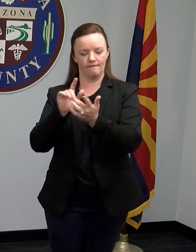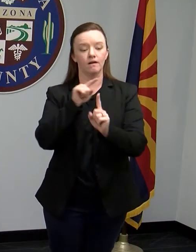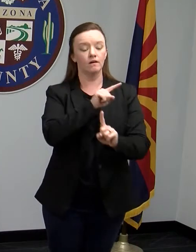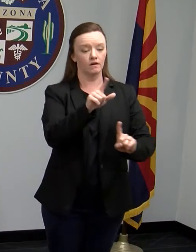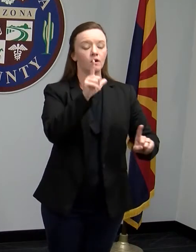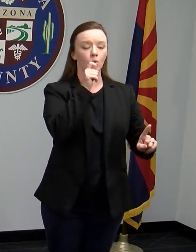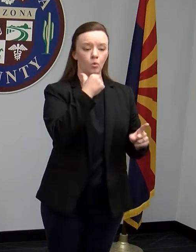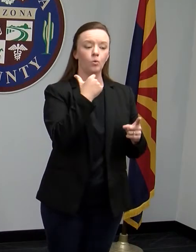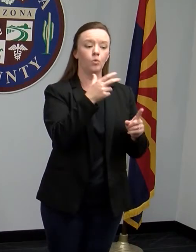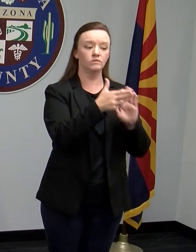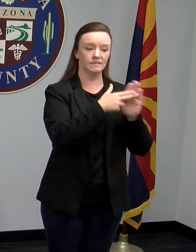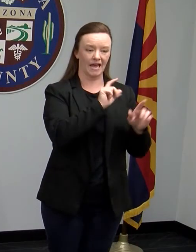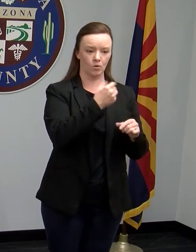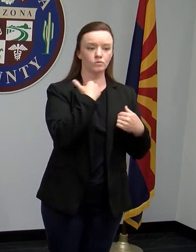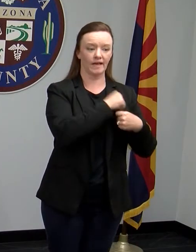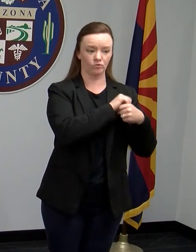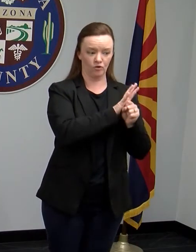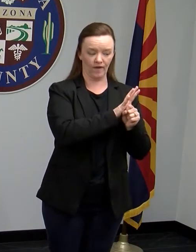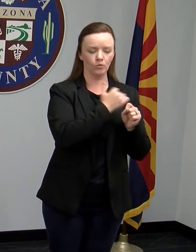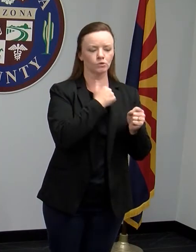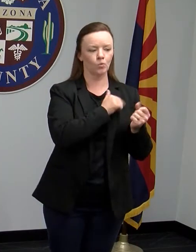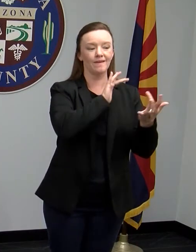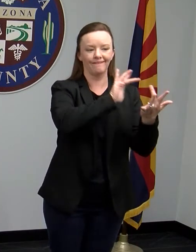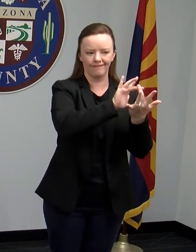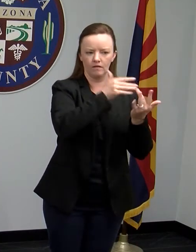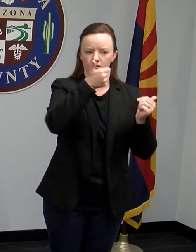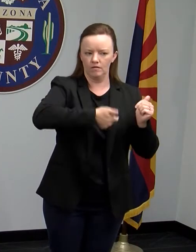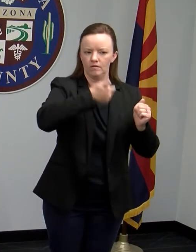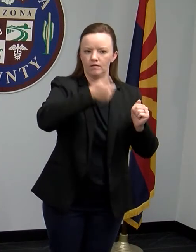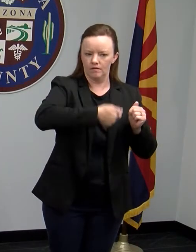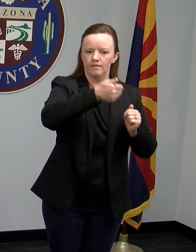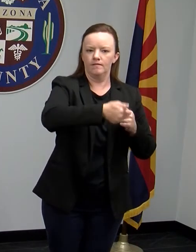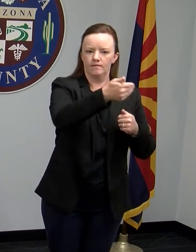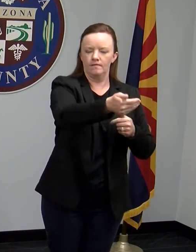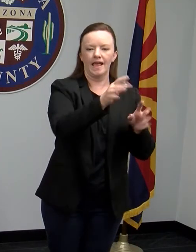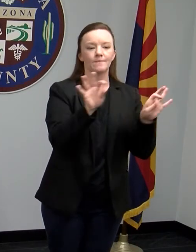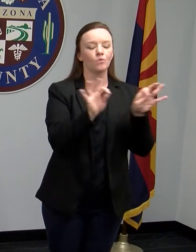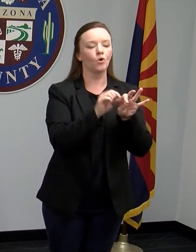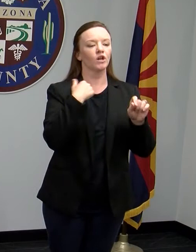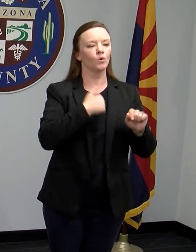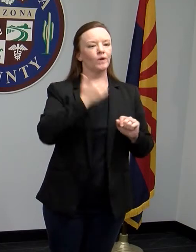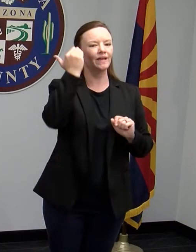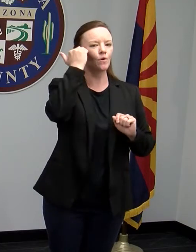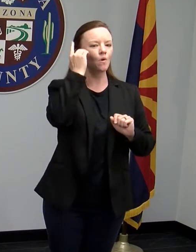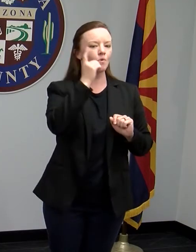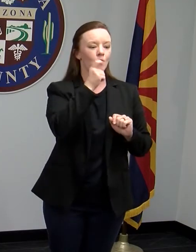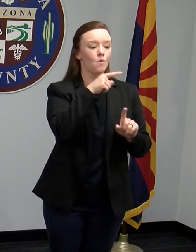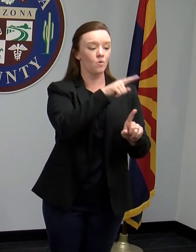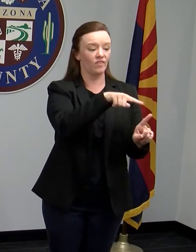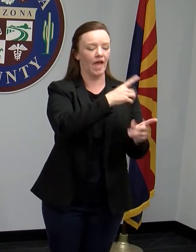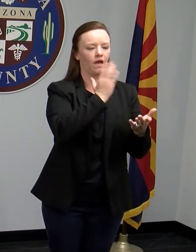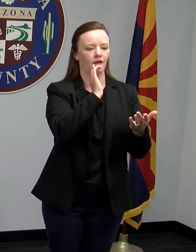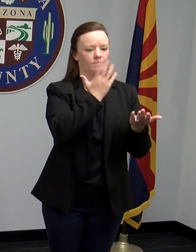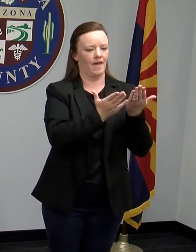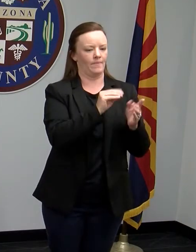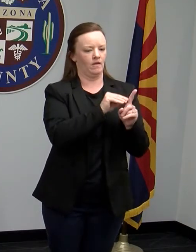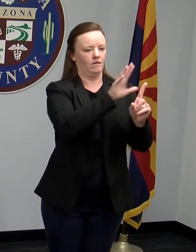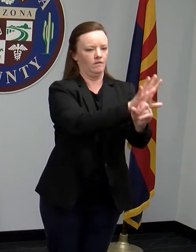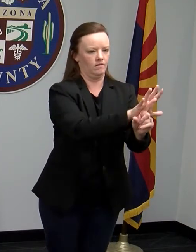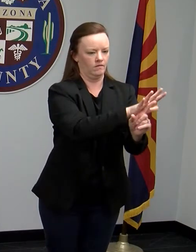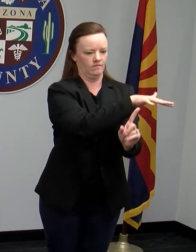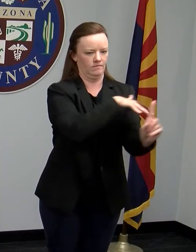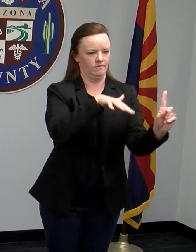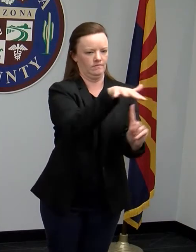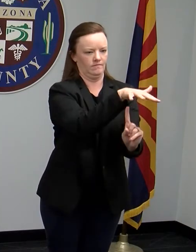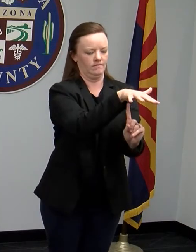ill and have been diagnosed and make sure we understand everyone who they have been around when they were infectious